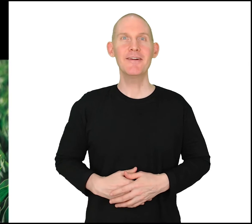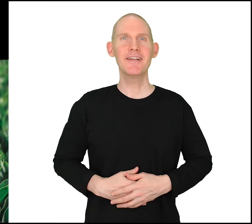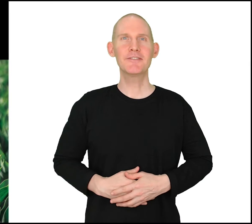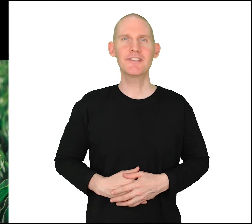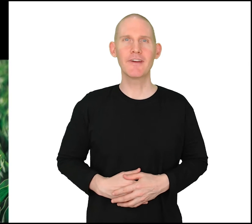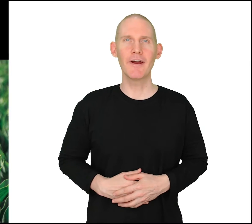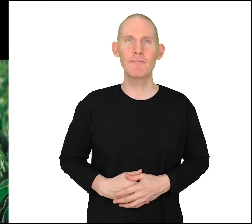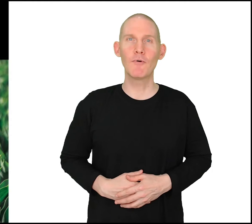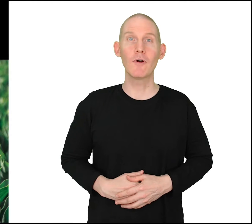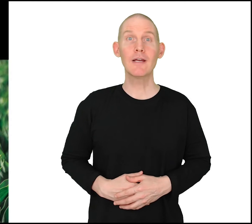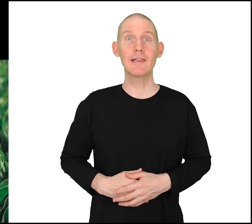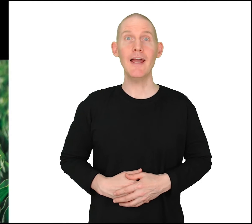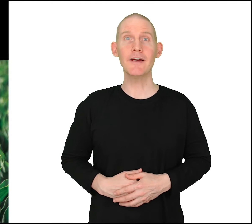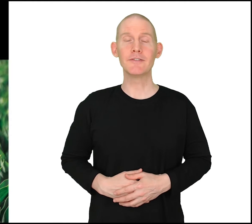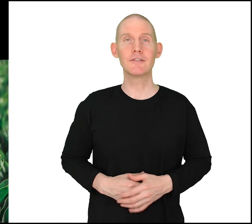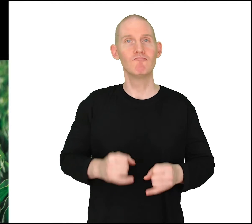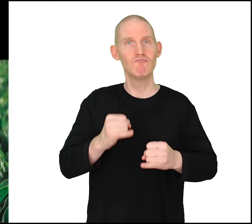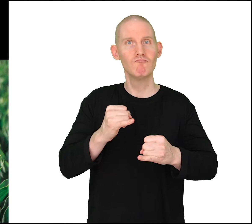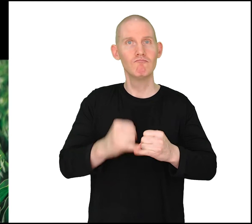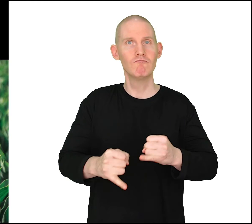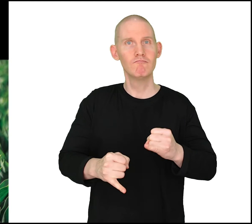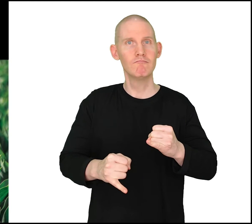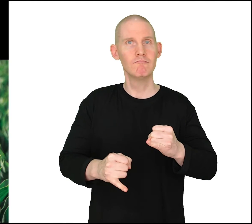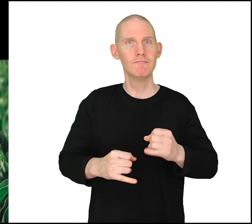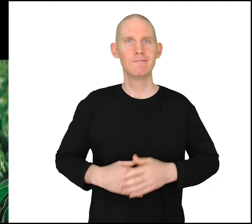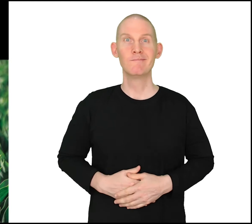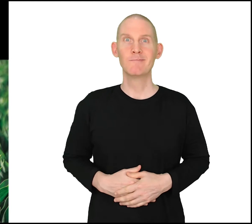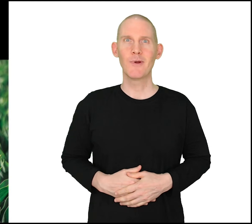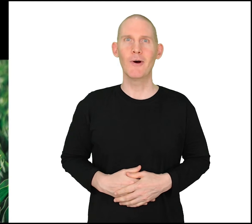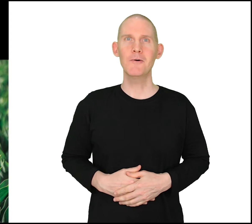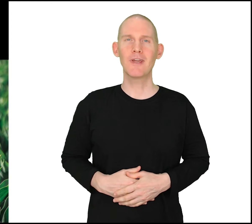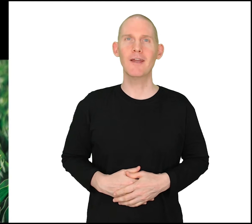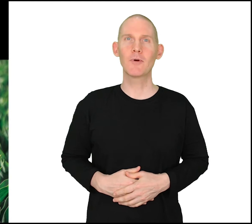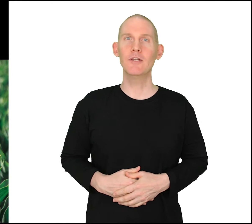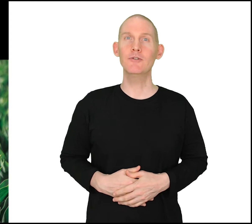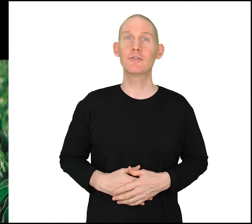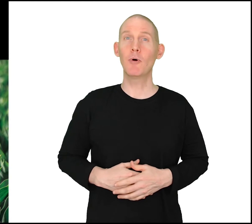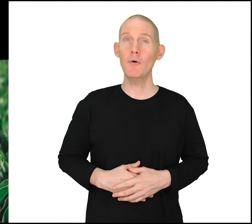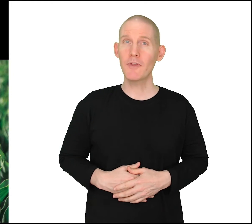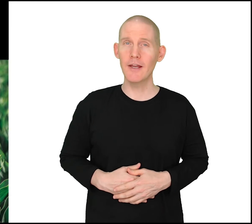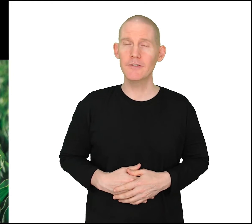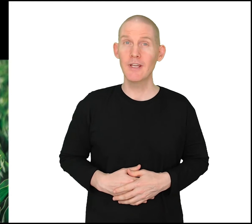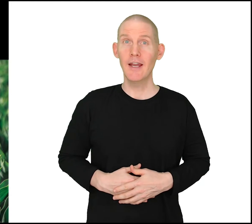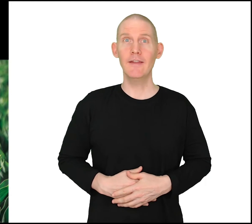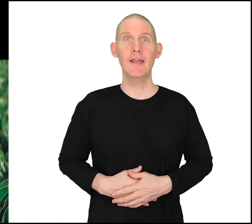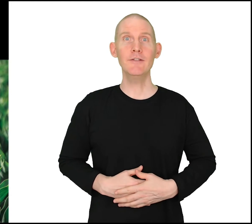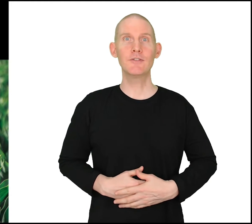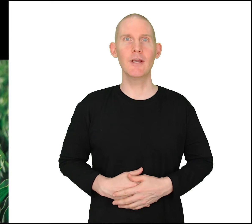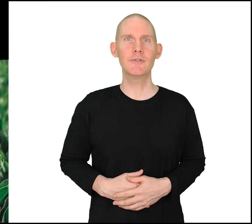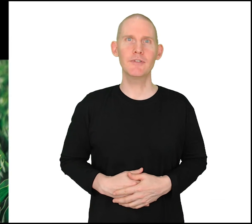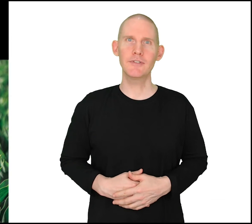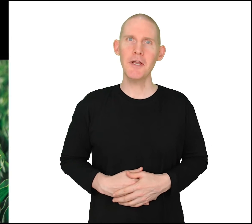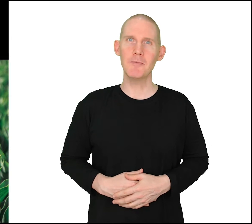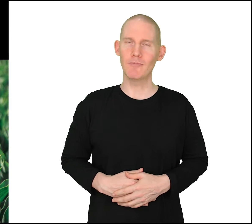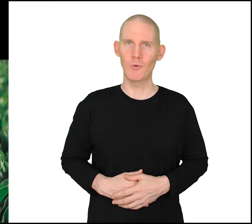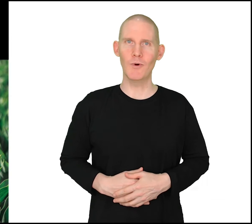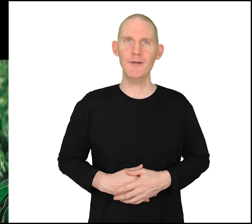is the sign for last okay we're going to use both hands and the hand shape is the same wonderful